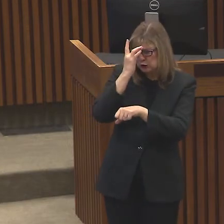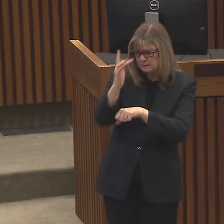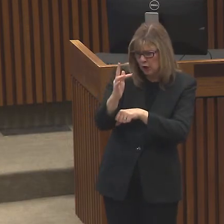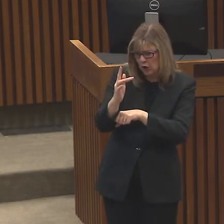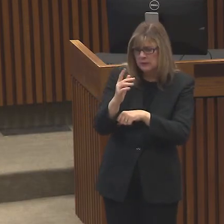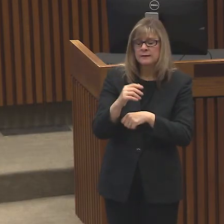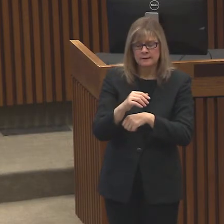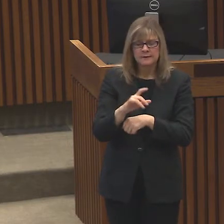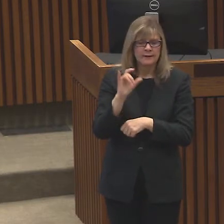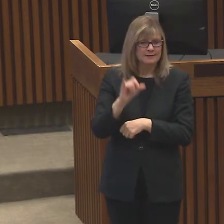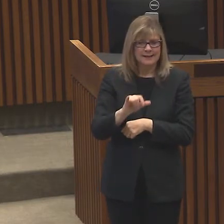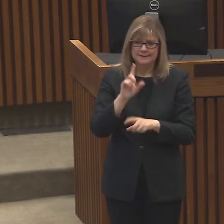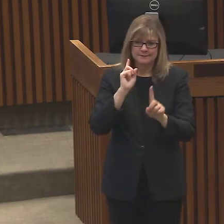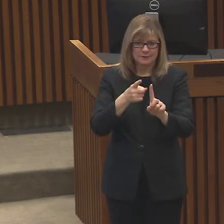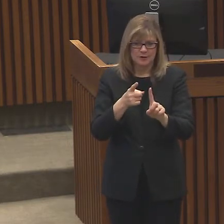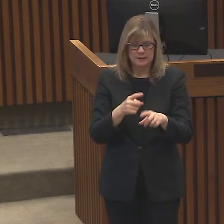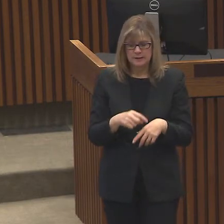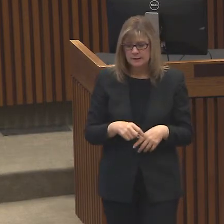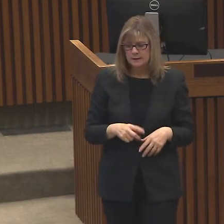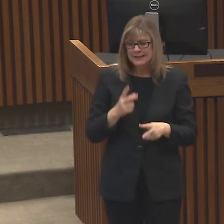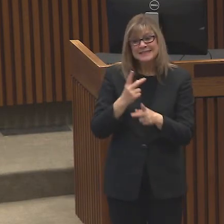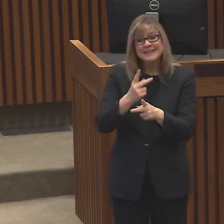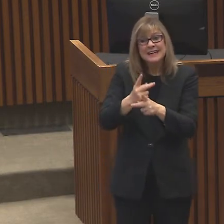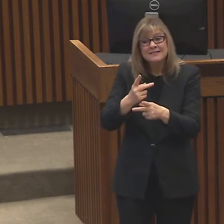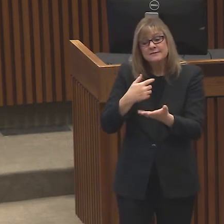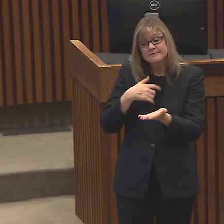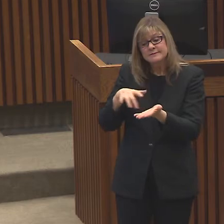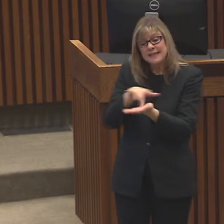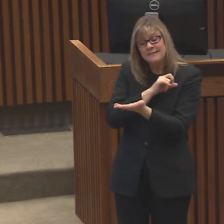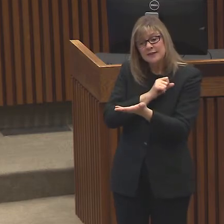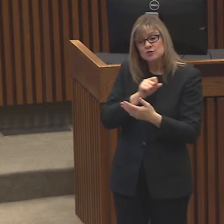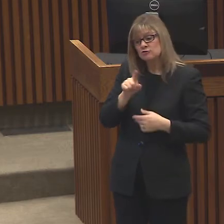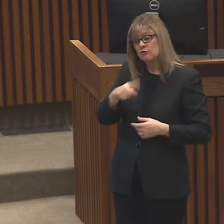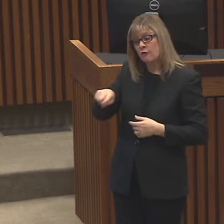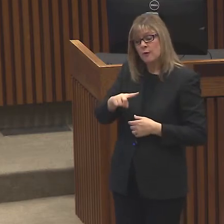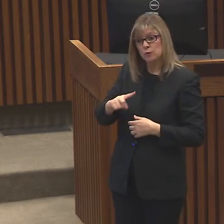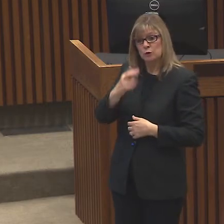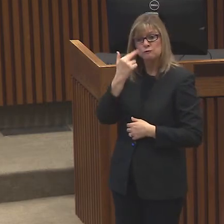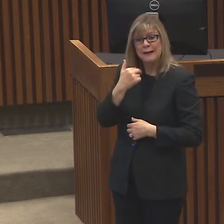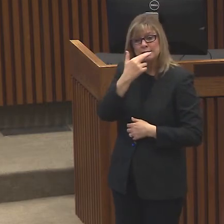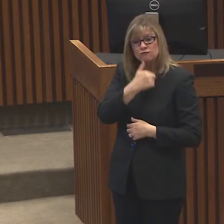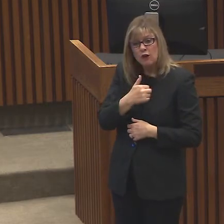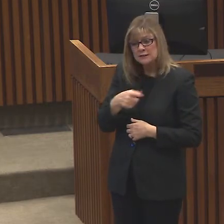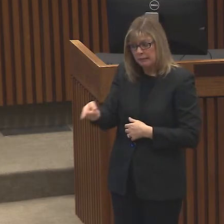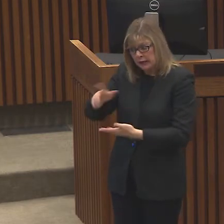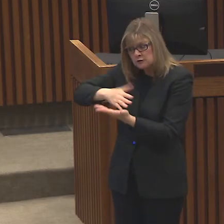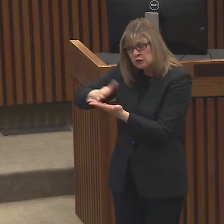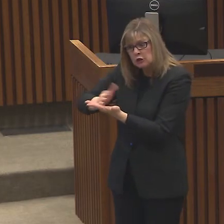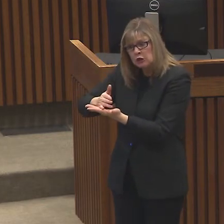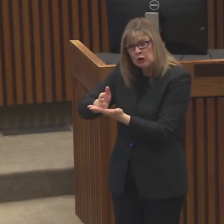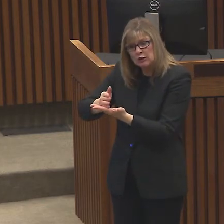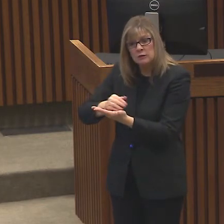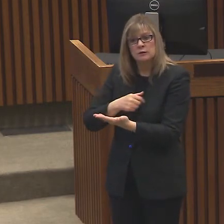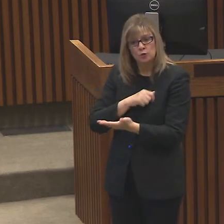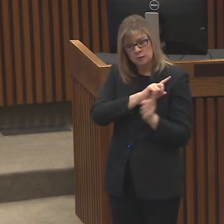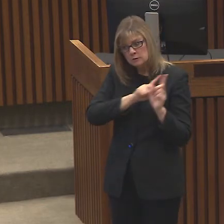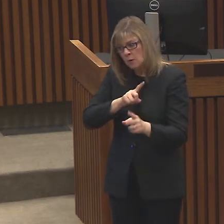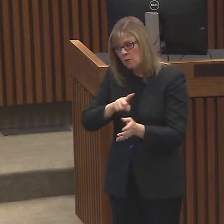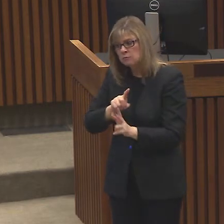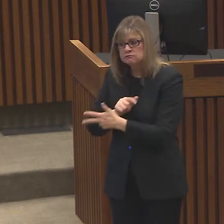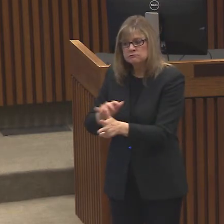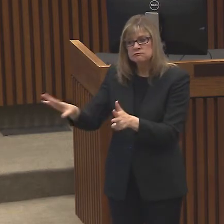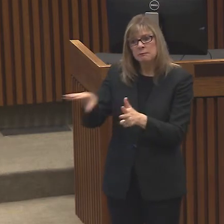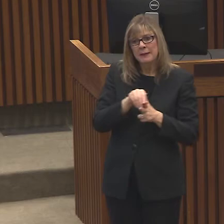businesses. Take advantage of to-go delivery options for the many wonderful restaurants throughout our area. I've already